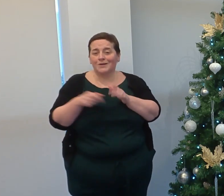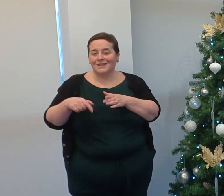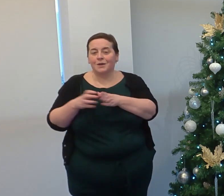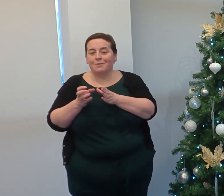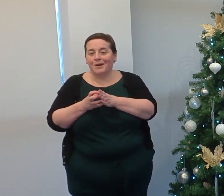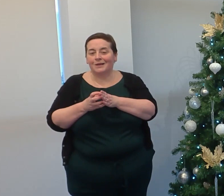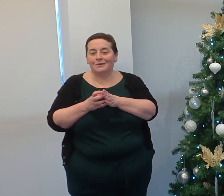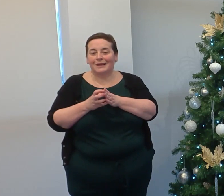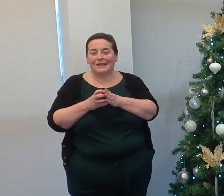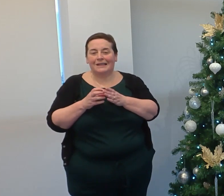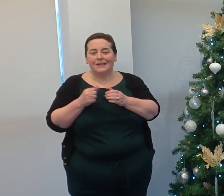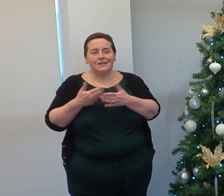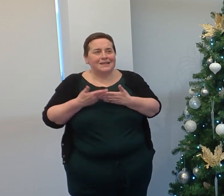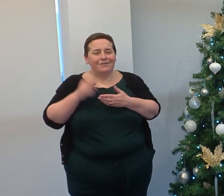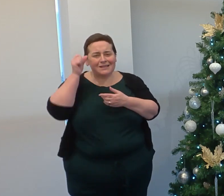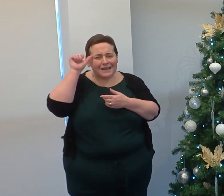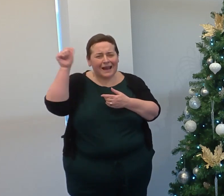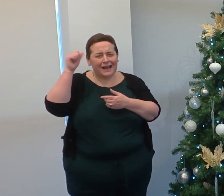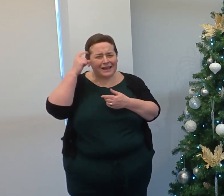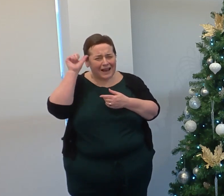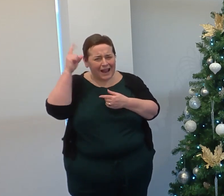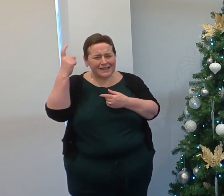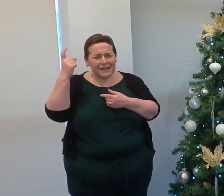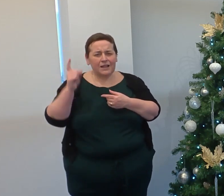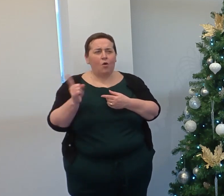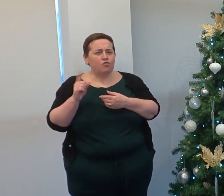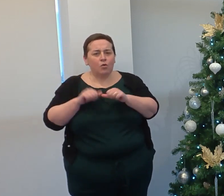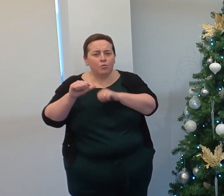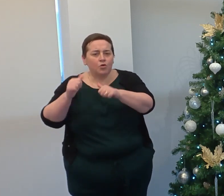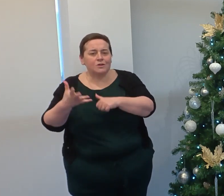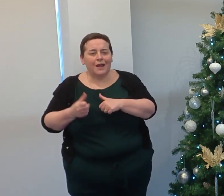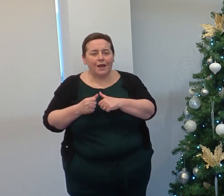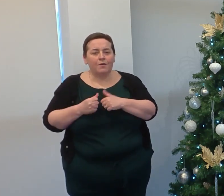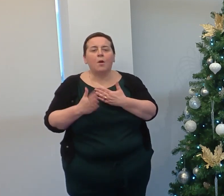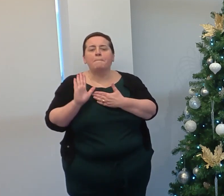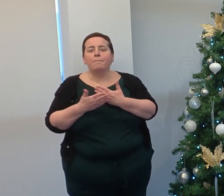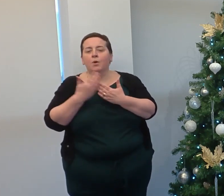a picture of the college progress. And more information will be available about Power BI in the new year.